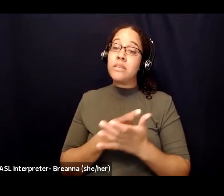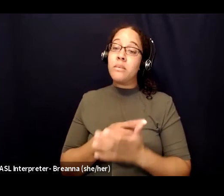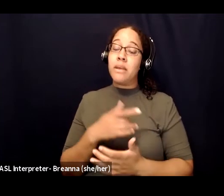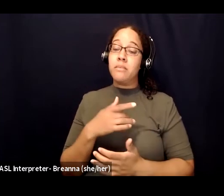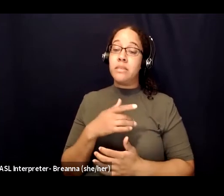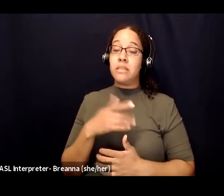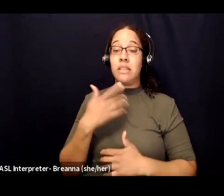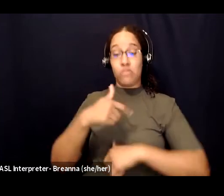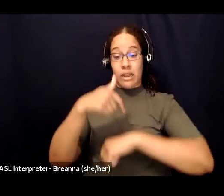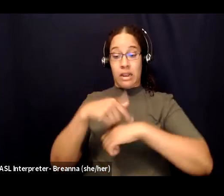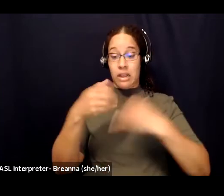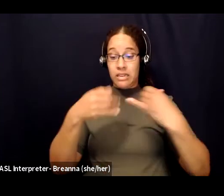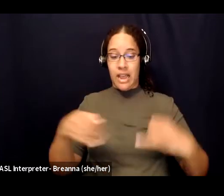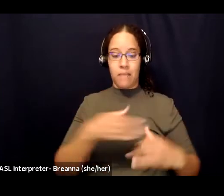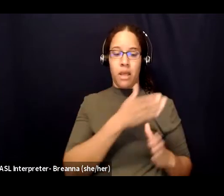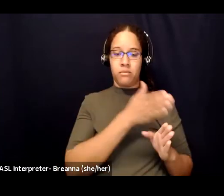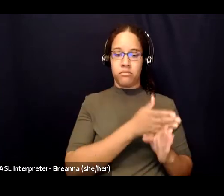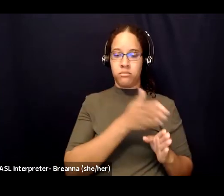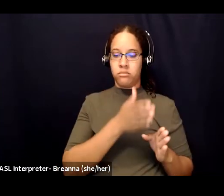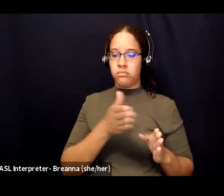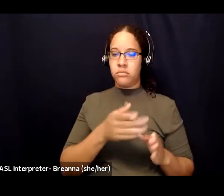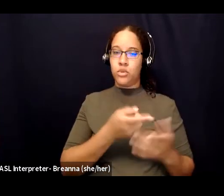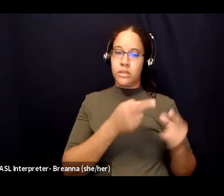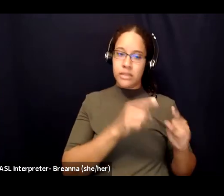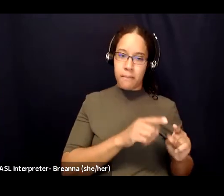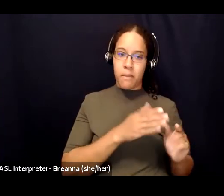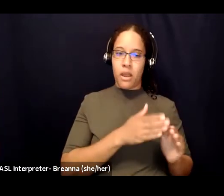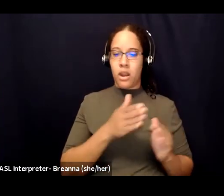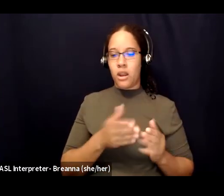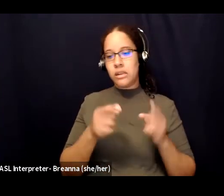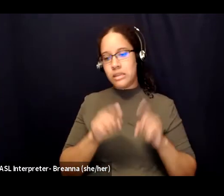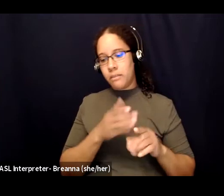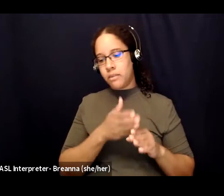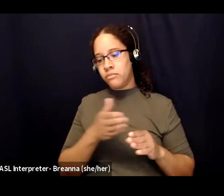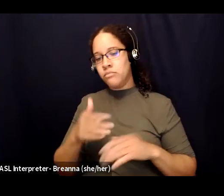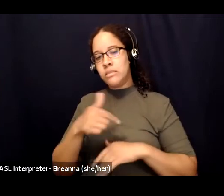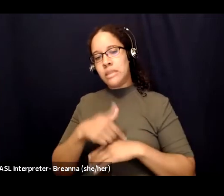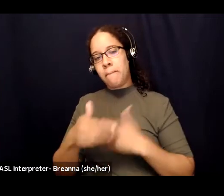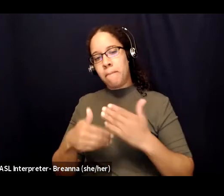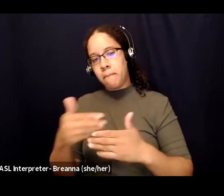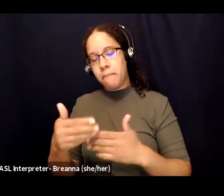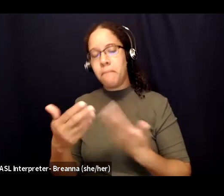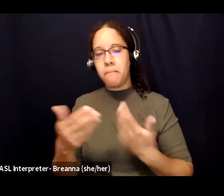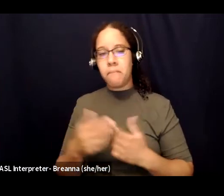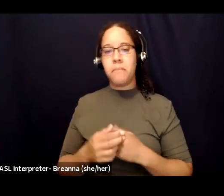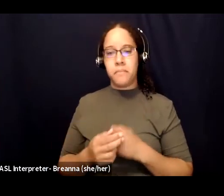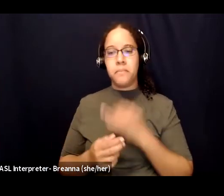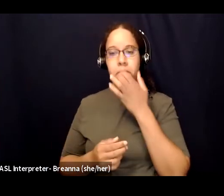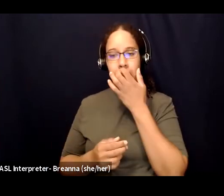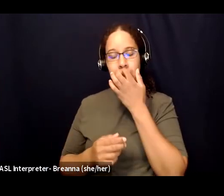don't attach emotions or impact to it or maybe they do um and so you can kind of again it's up to you to decide